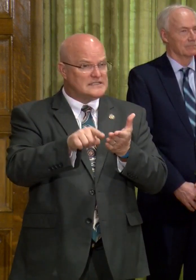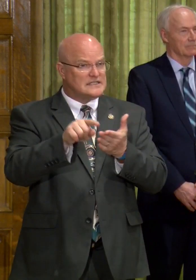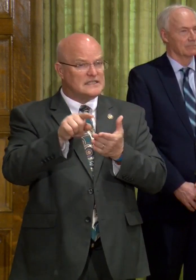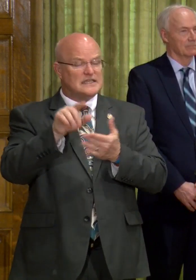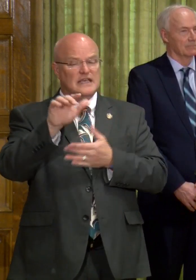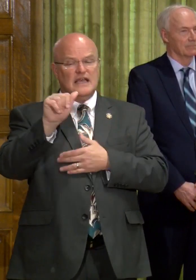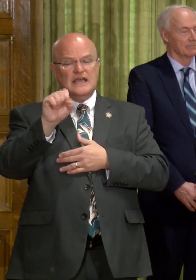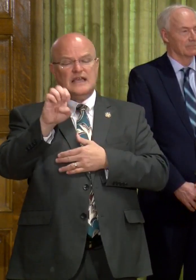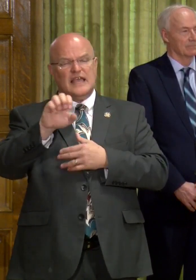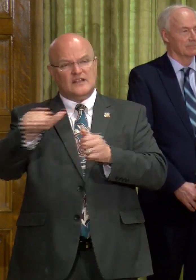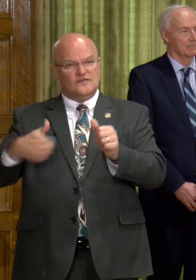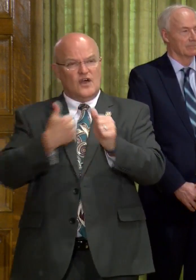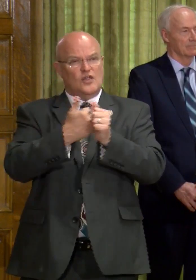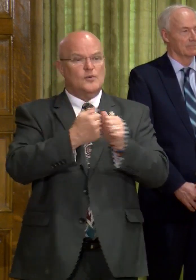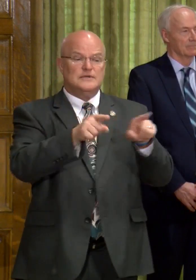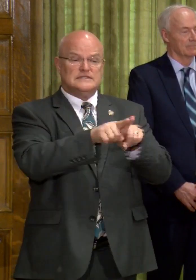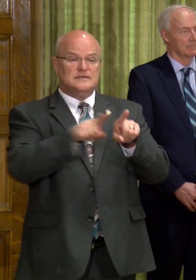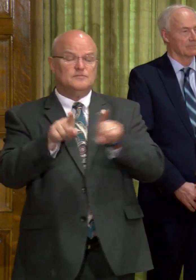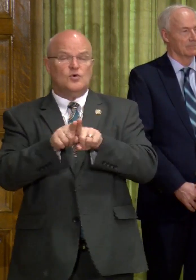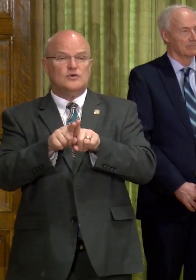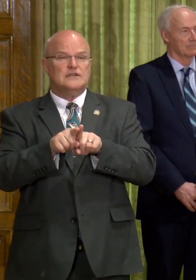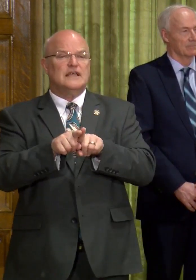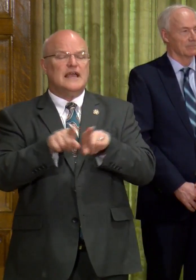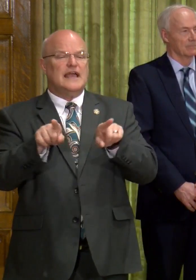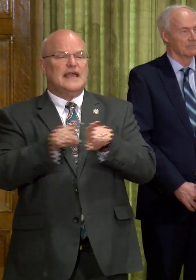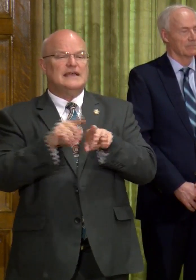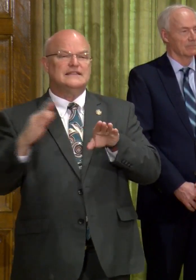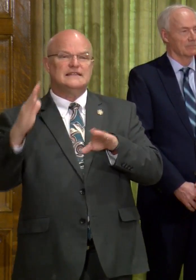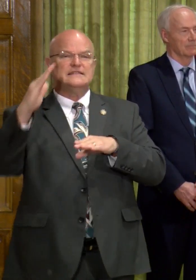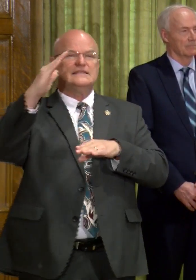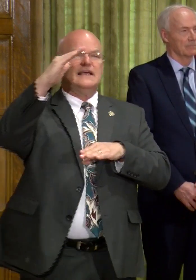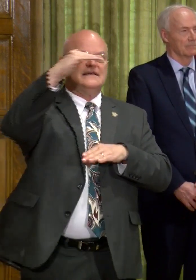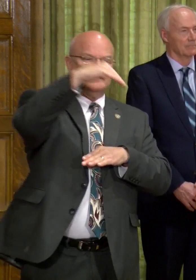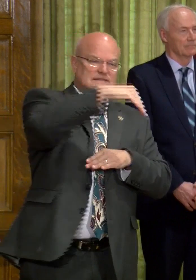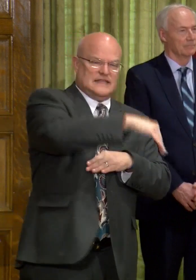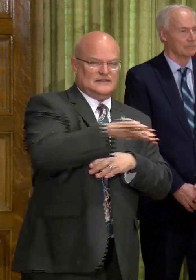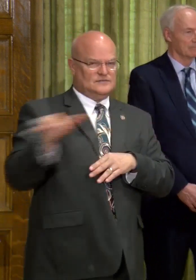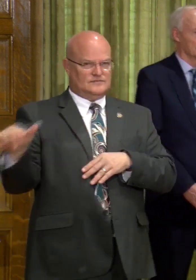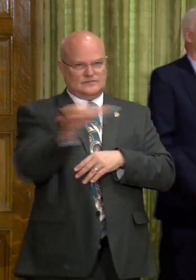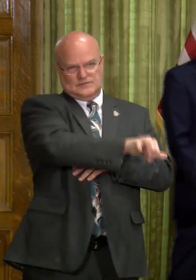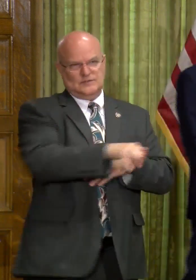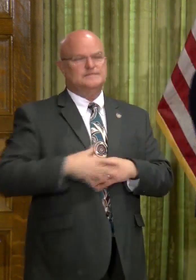case follow-up are just as important on the downside of this curve as they are on the upside.